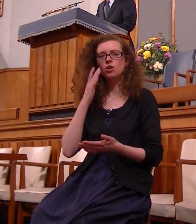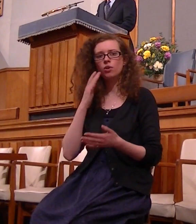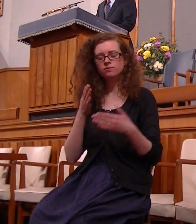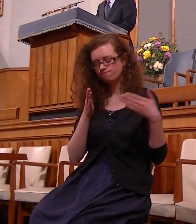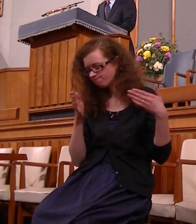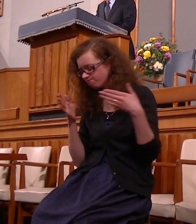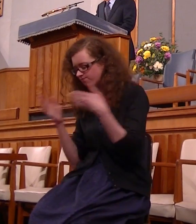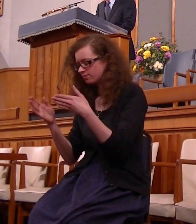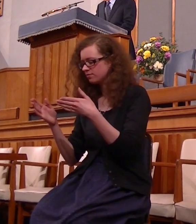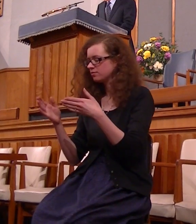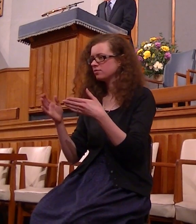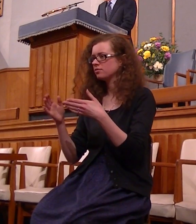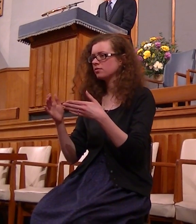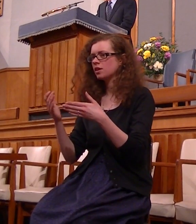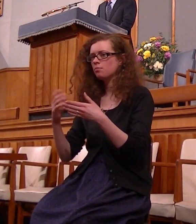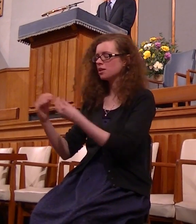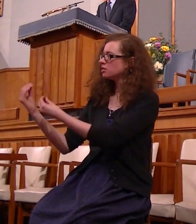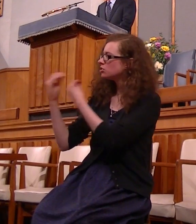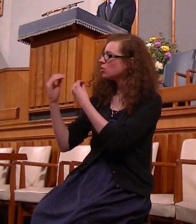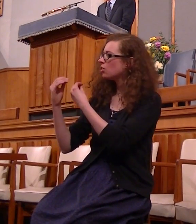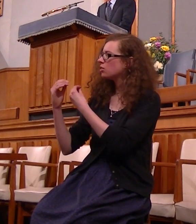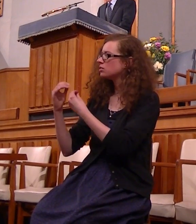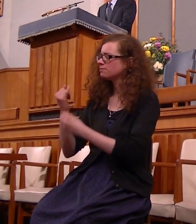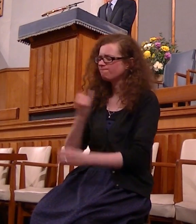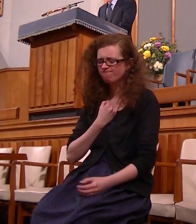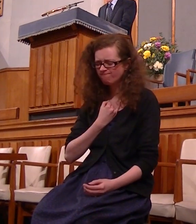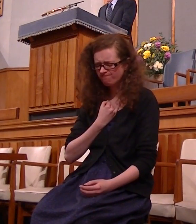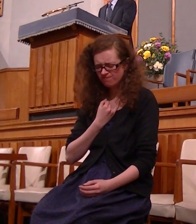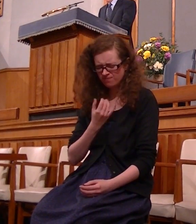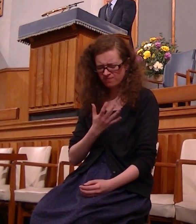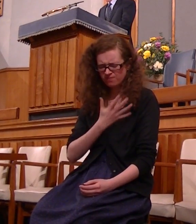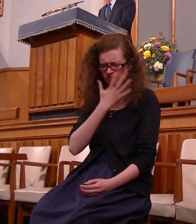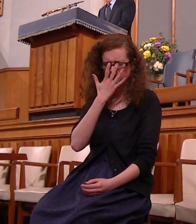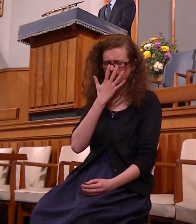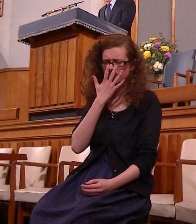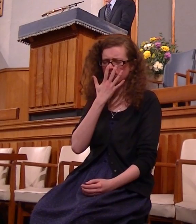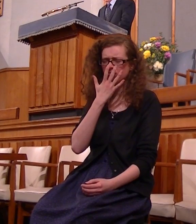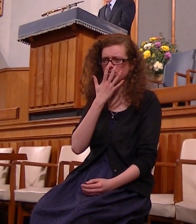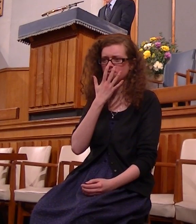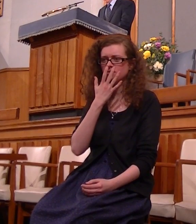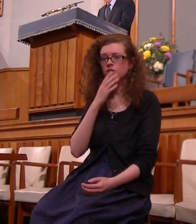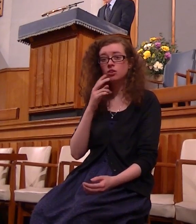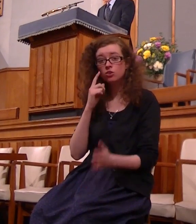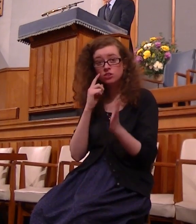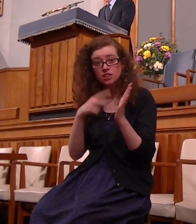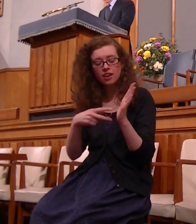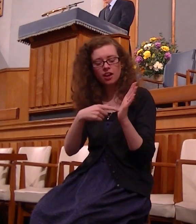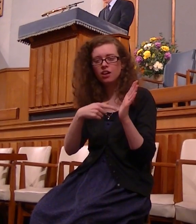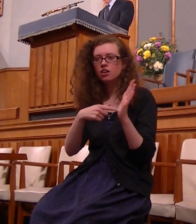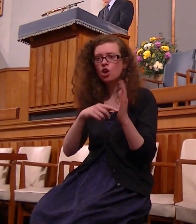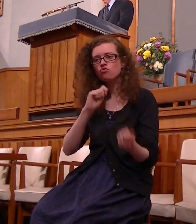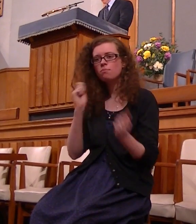I smoked upon my thigh look at the shame that came in to repent repentance I was